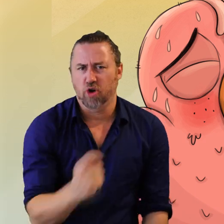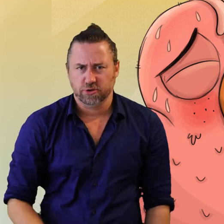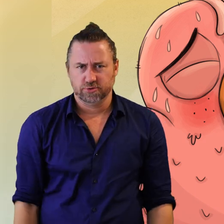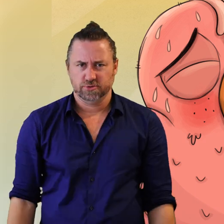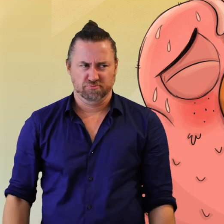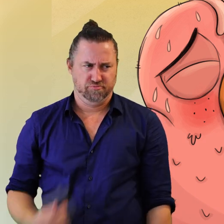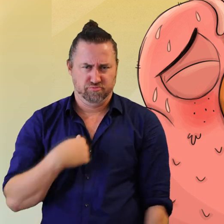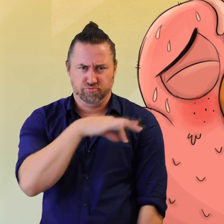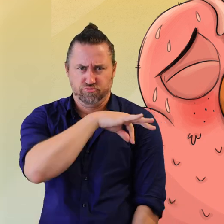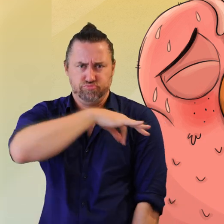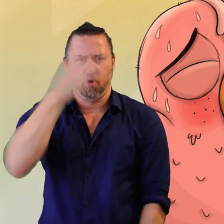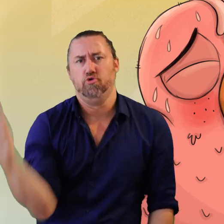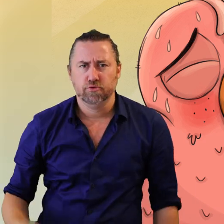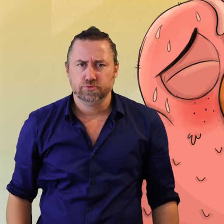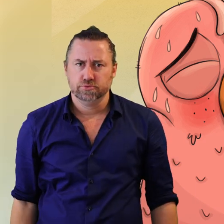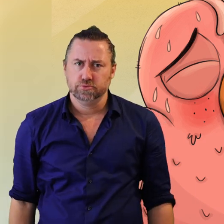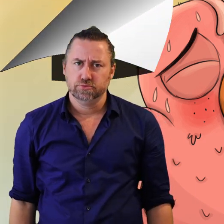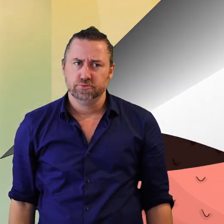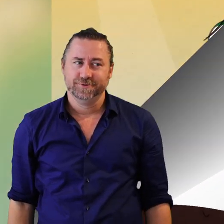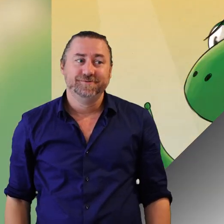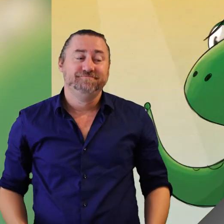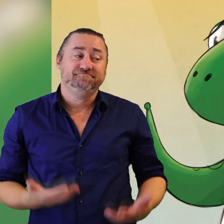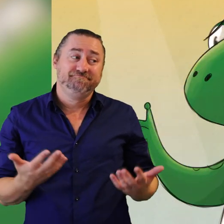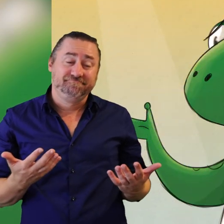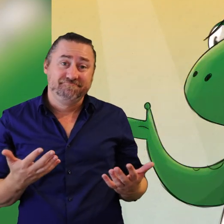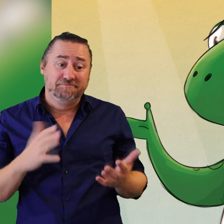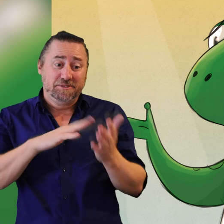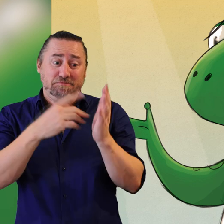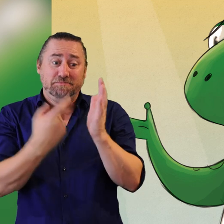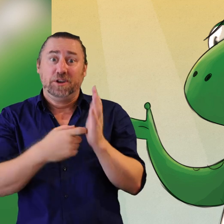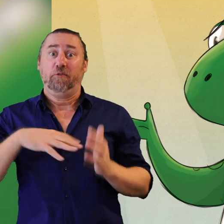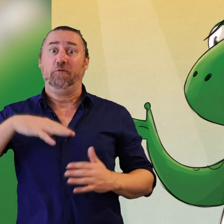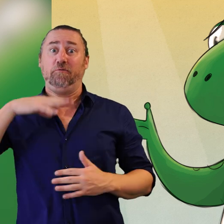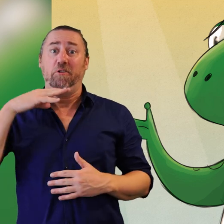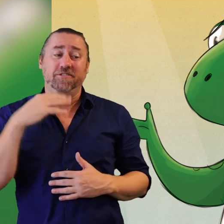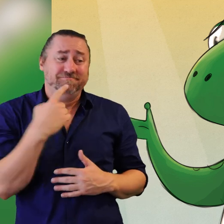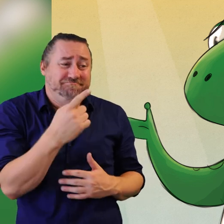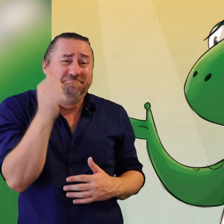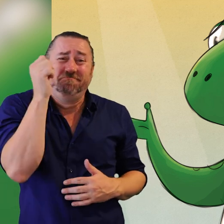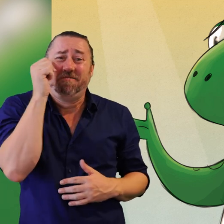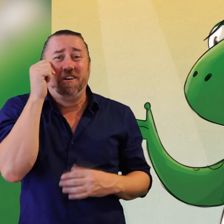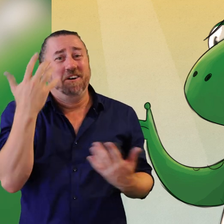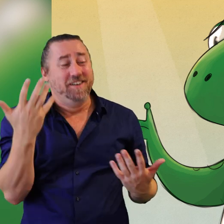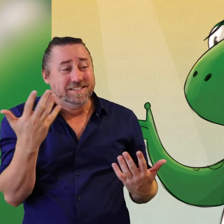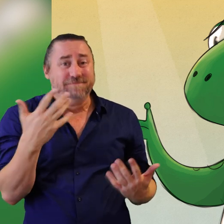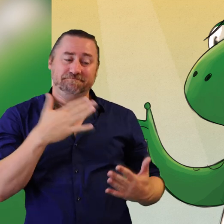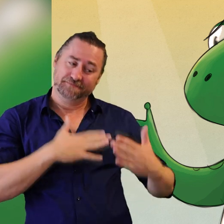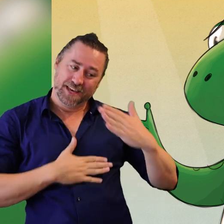cross and bored. I know, Mr Frog said kindly. We'll have to be